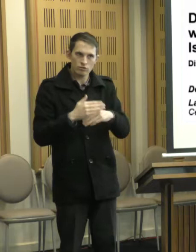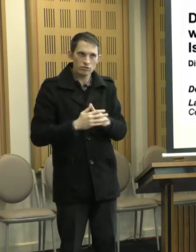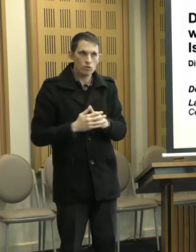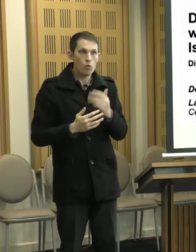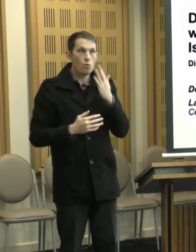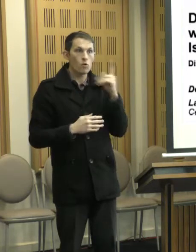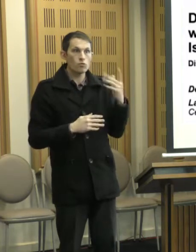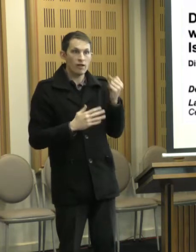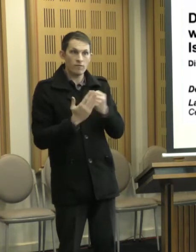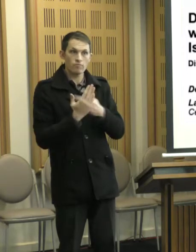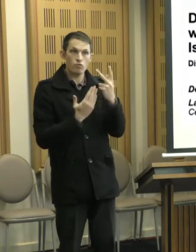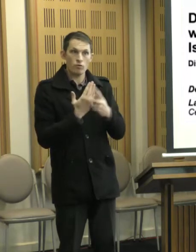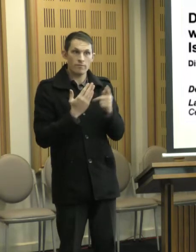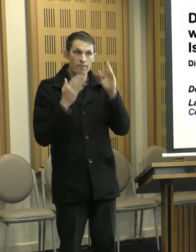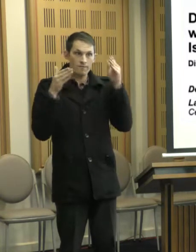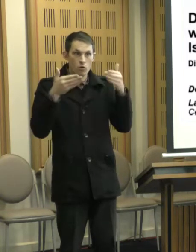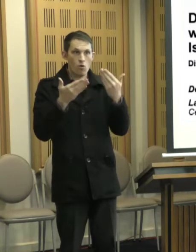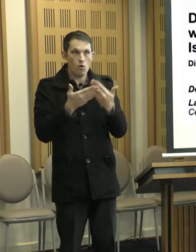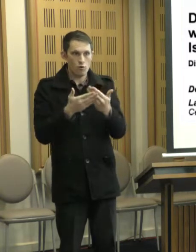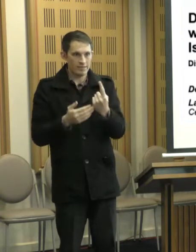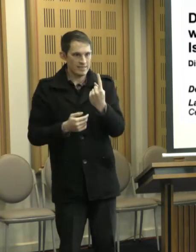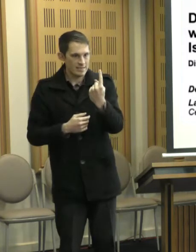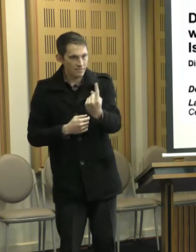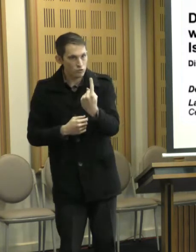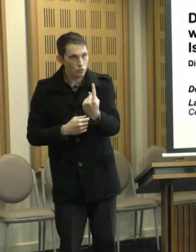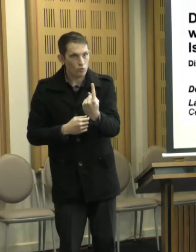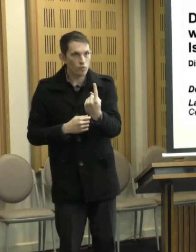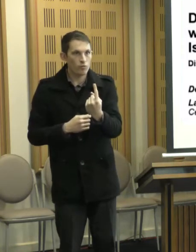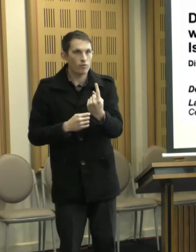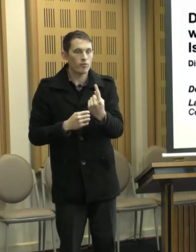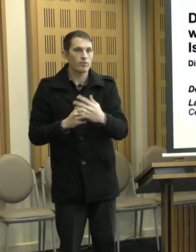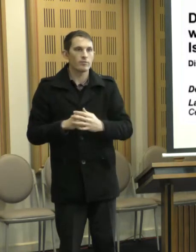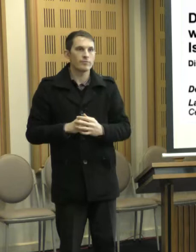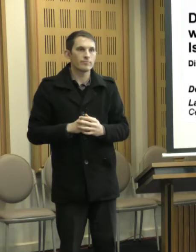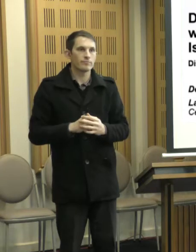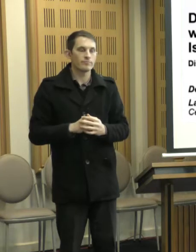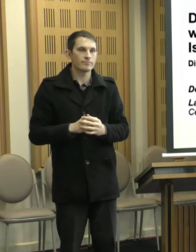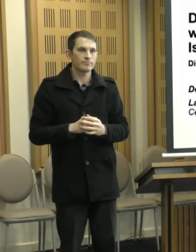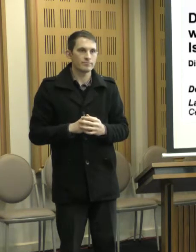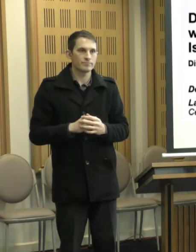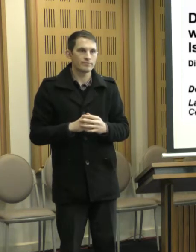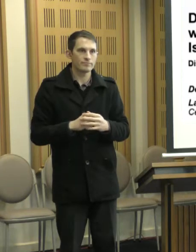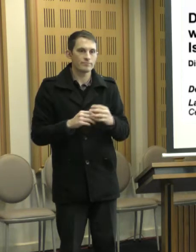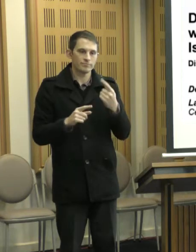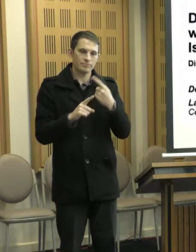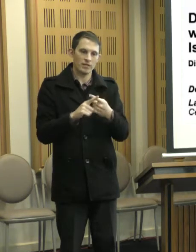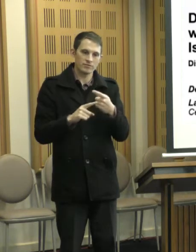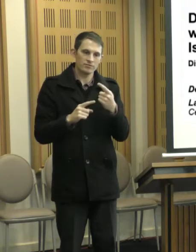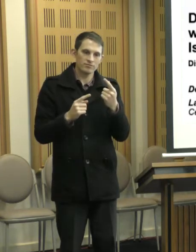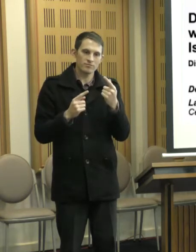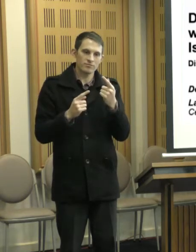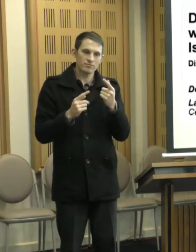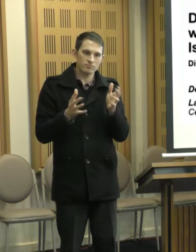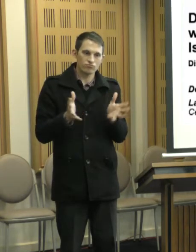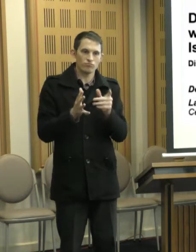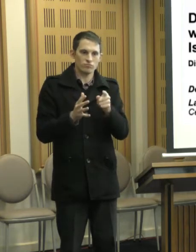that's focused on the individual and, um, projects the need for self-advocacy, um,